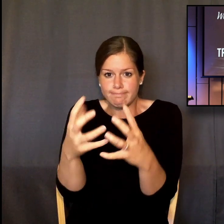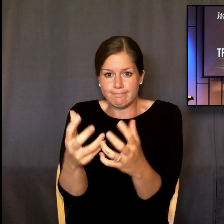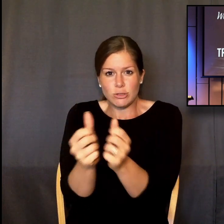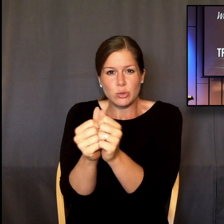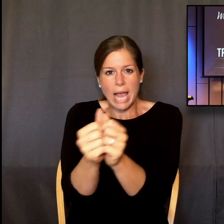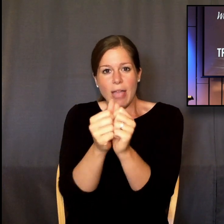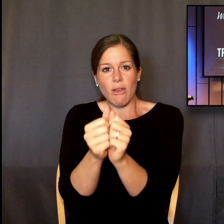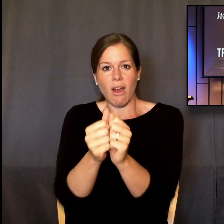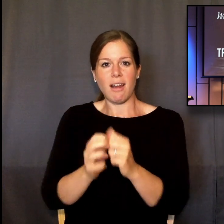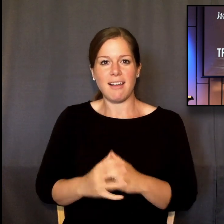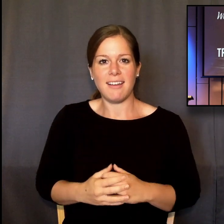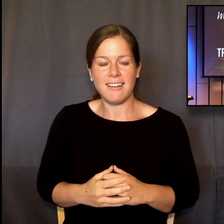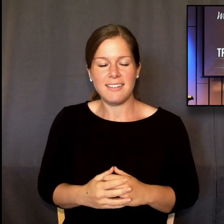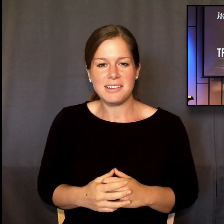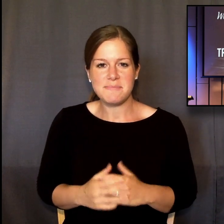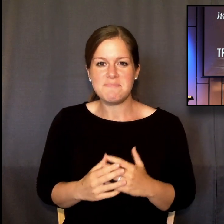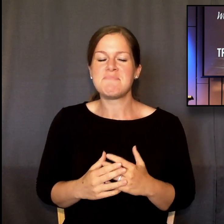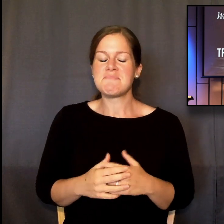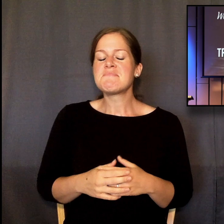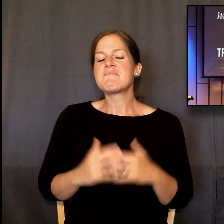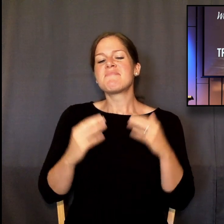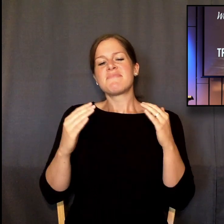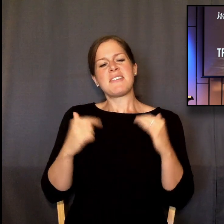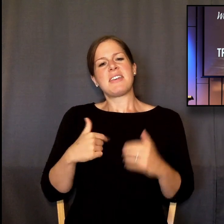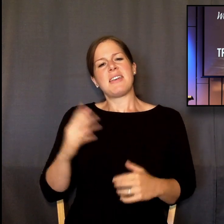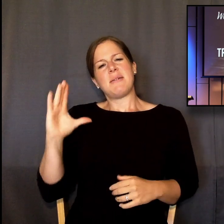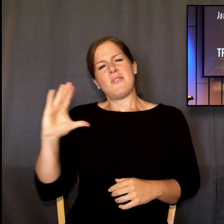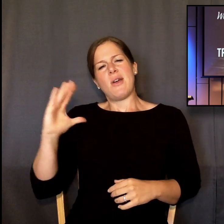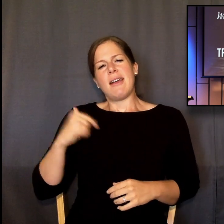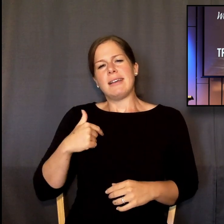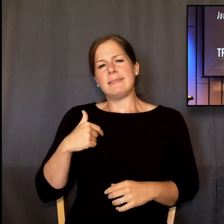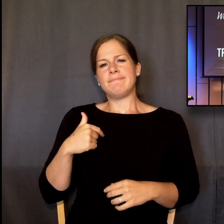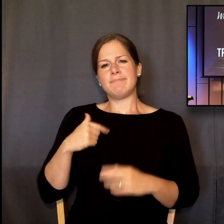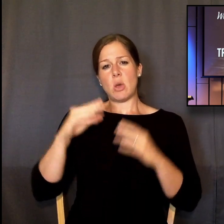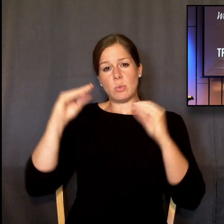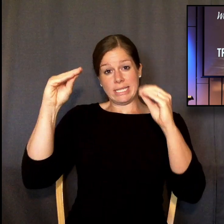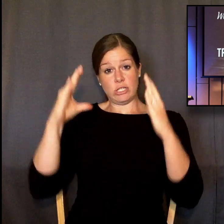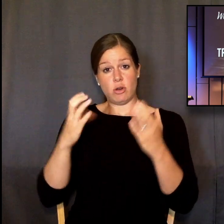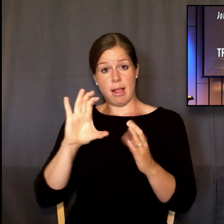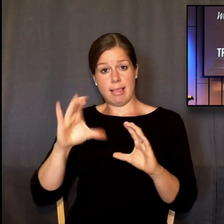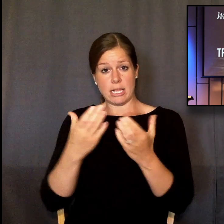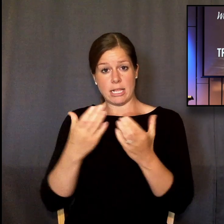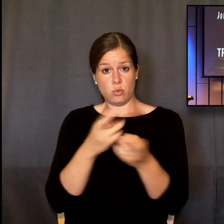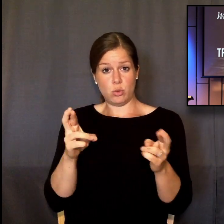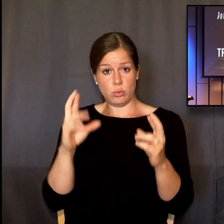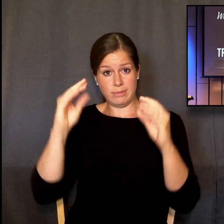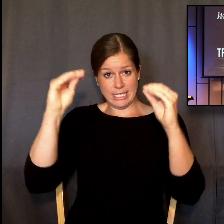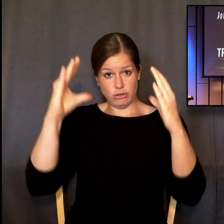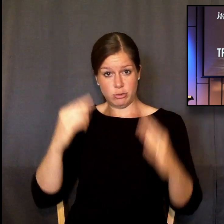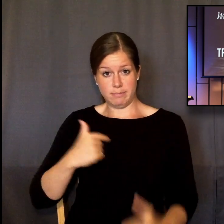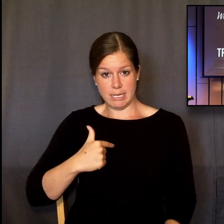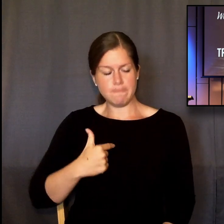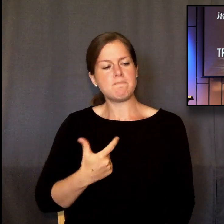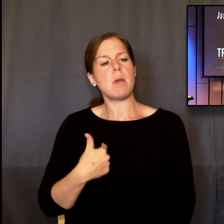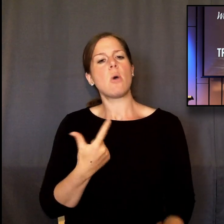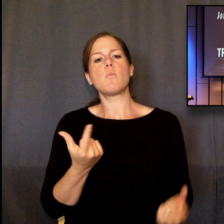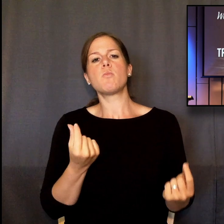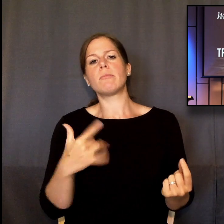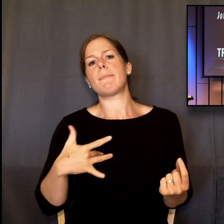When I taught in the classroom, I used to spend a lot of time studying authors who disagreed with me so that I could make sure